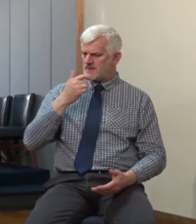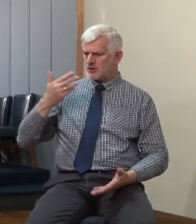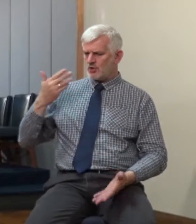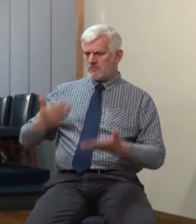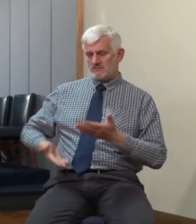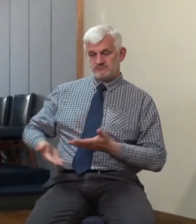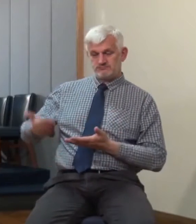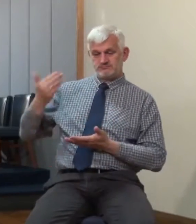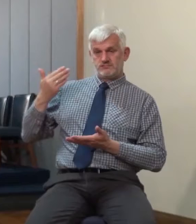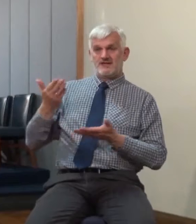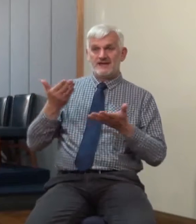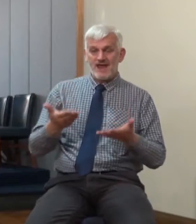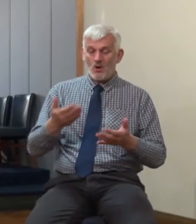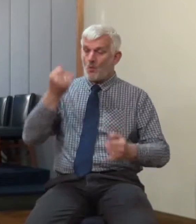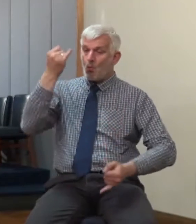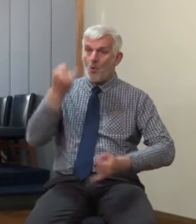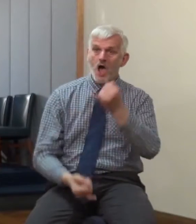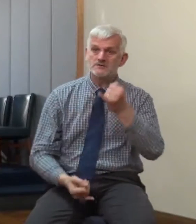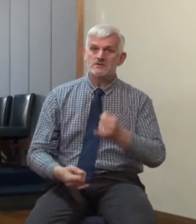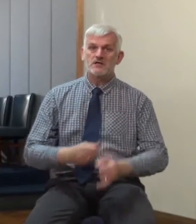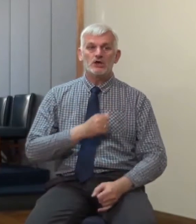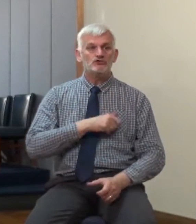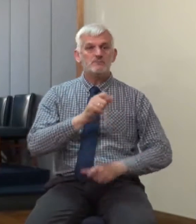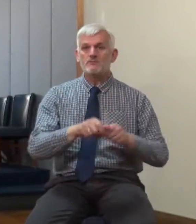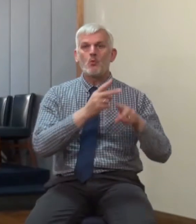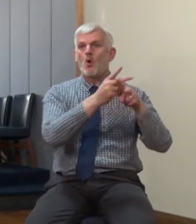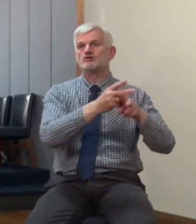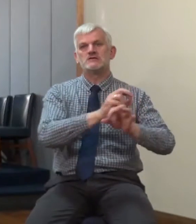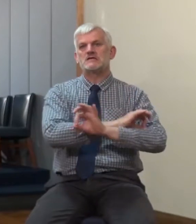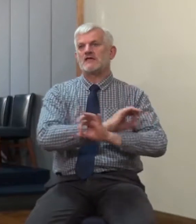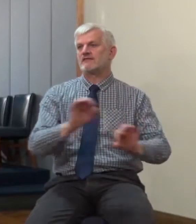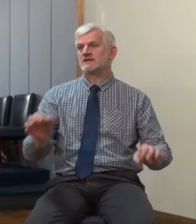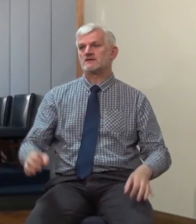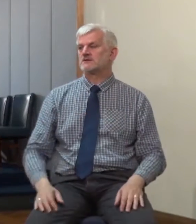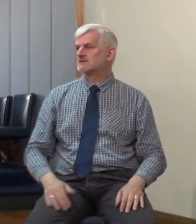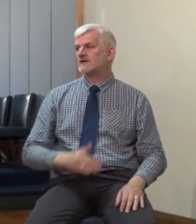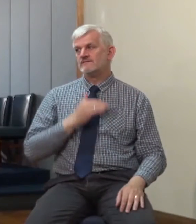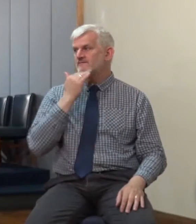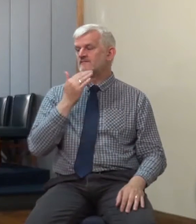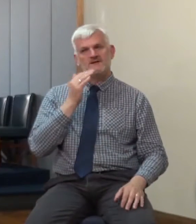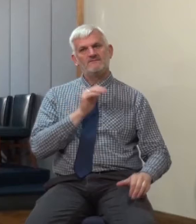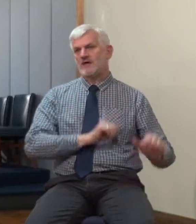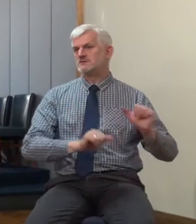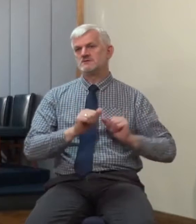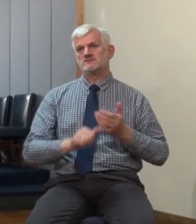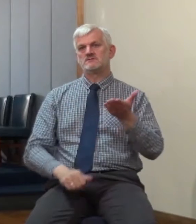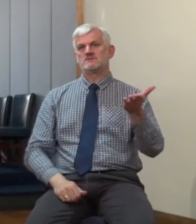God have not been watching. There hasn't been an adequate enough defense. Things pour into